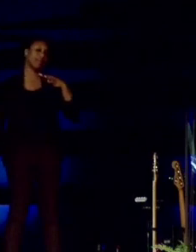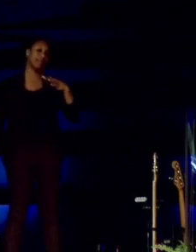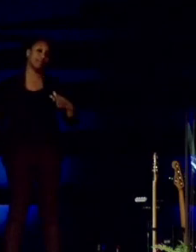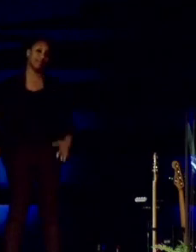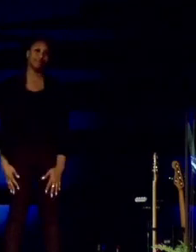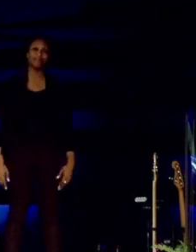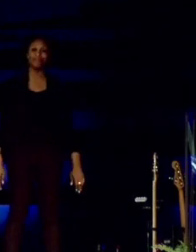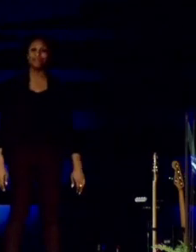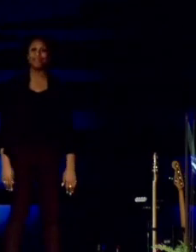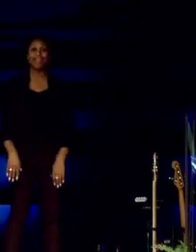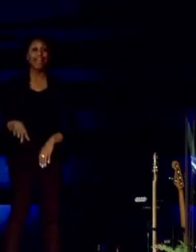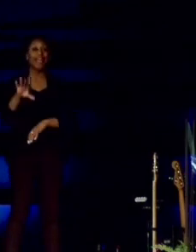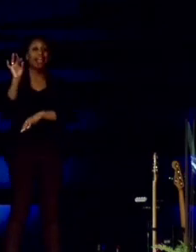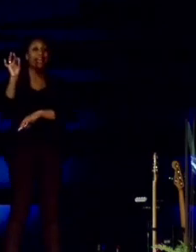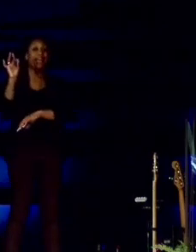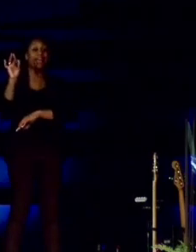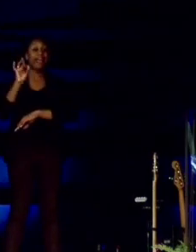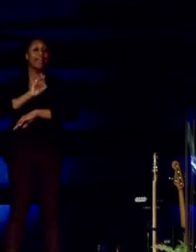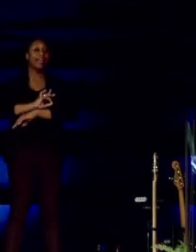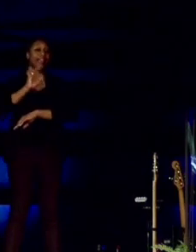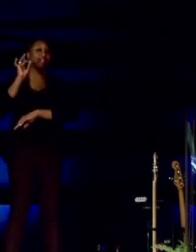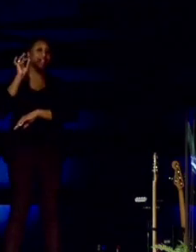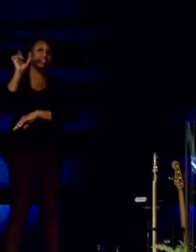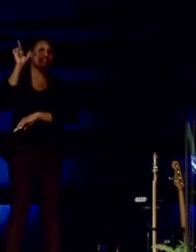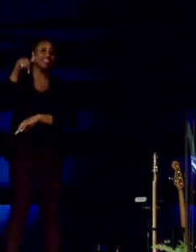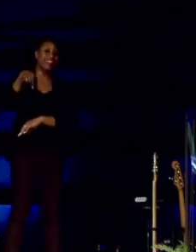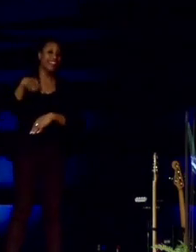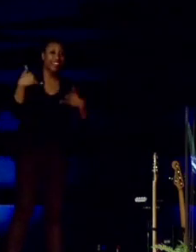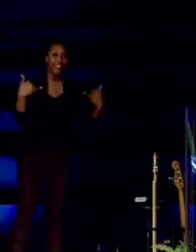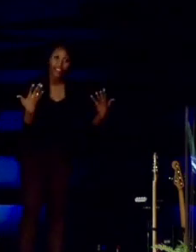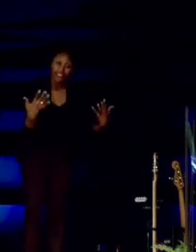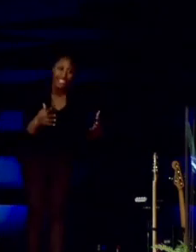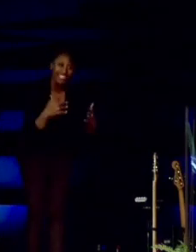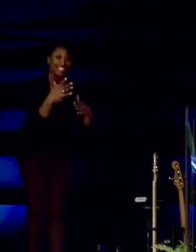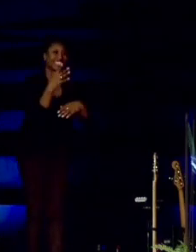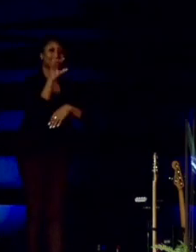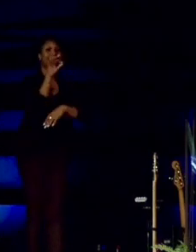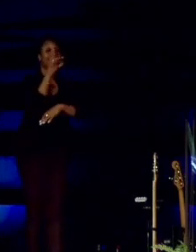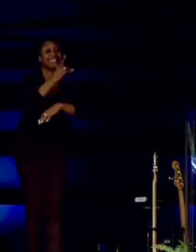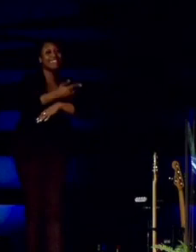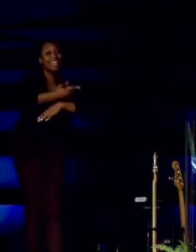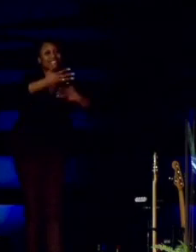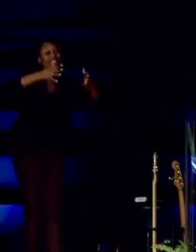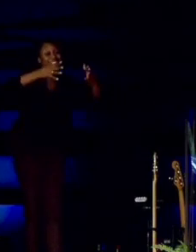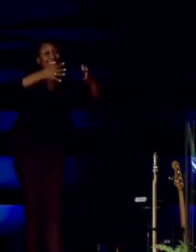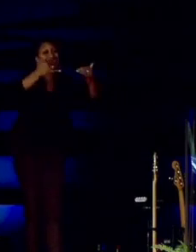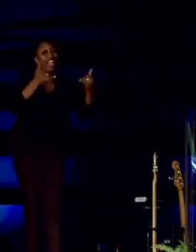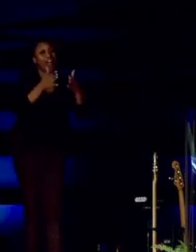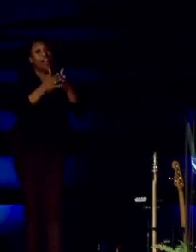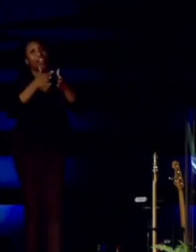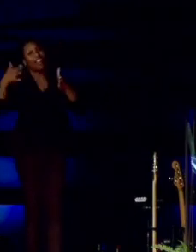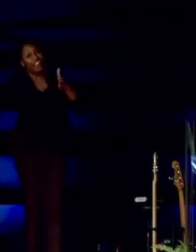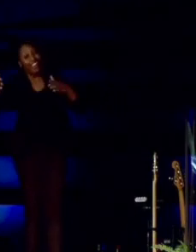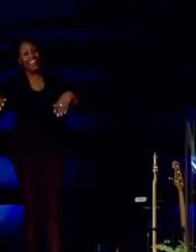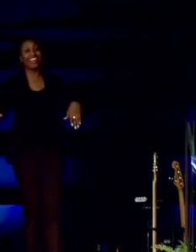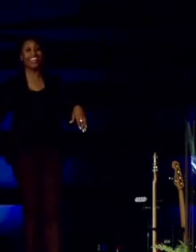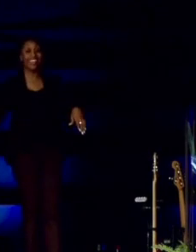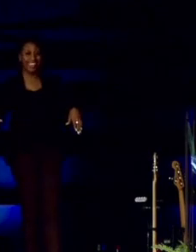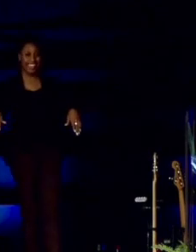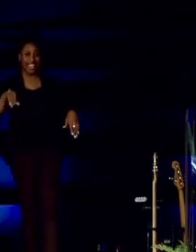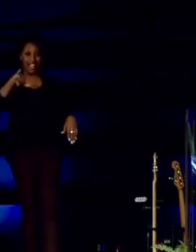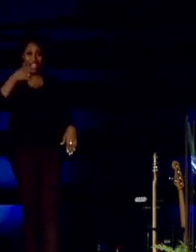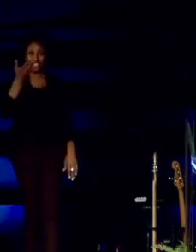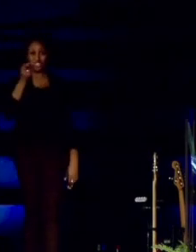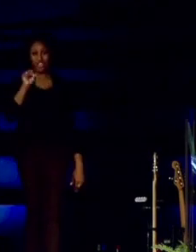Eight days later. I'm only on days one through eight. Somebody say eight days later. It's in your Bible, John chapter